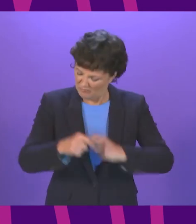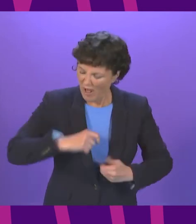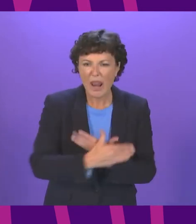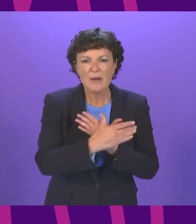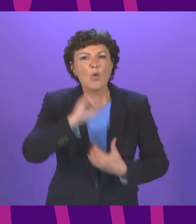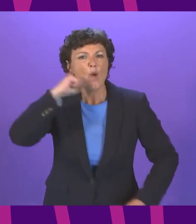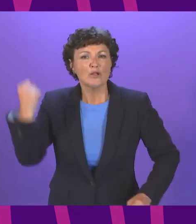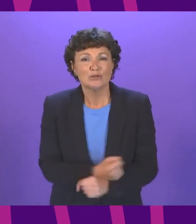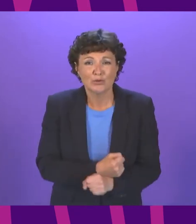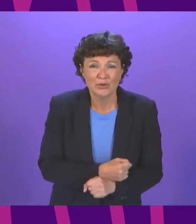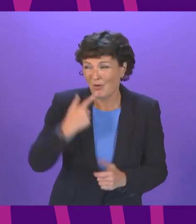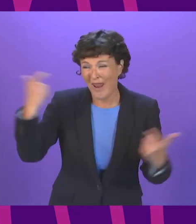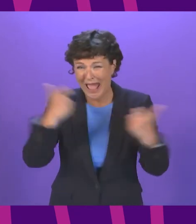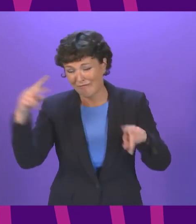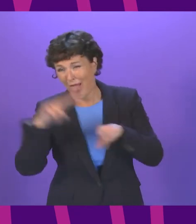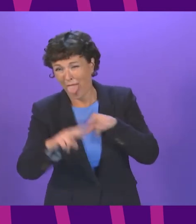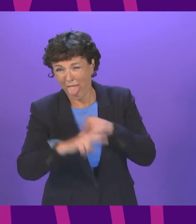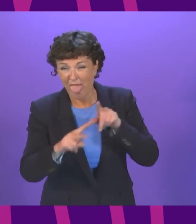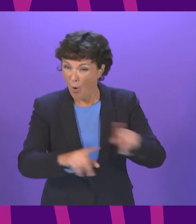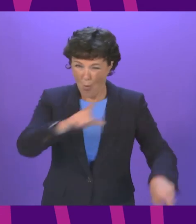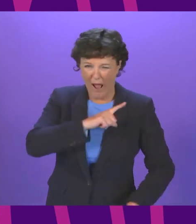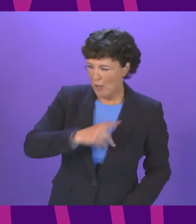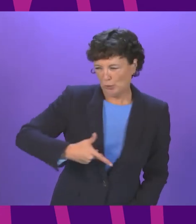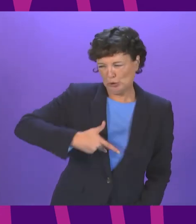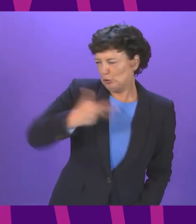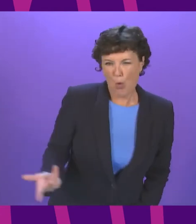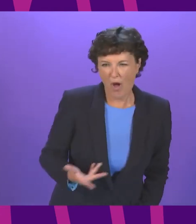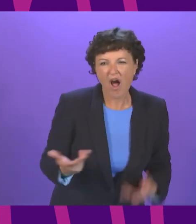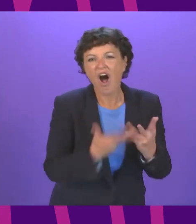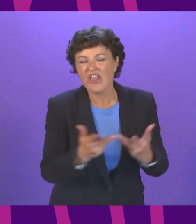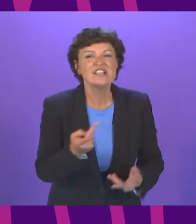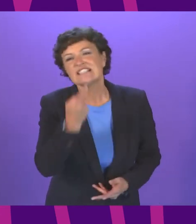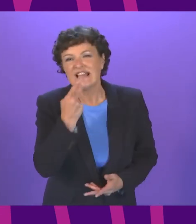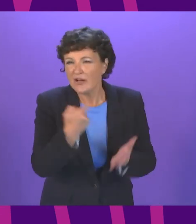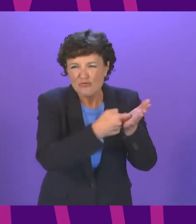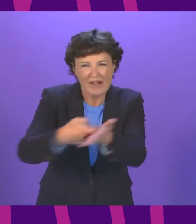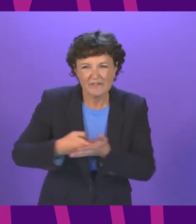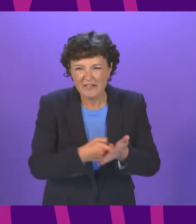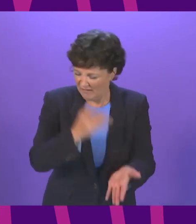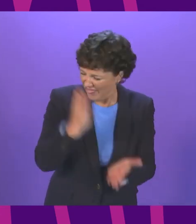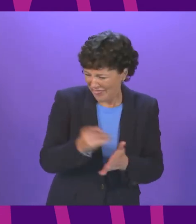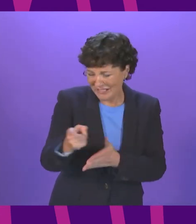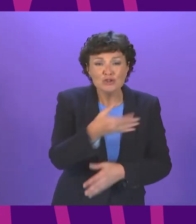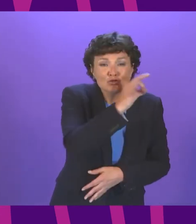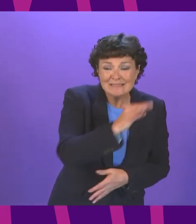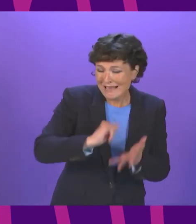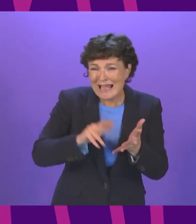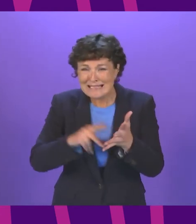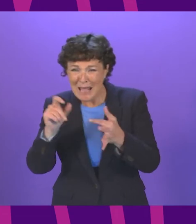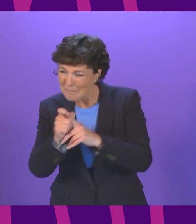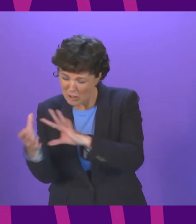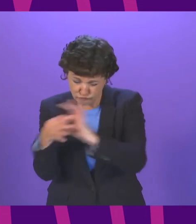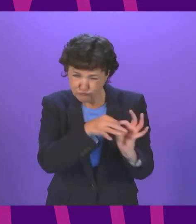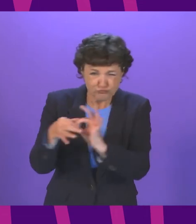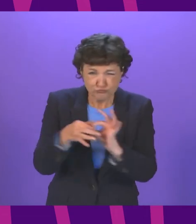last thing we need right now is the introspection of another referendum despite everything this coalition will drive for and hold